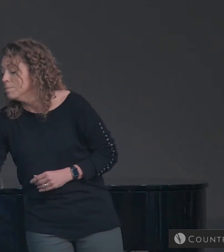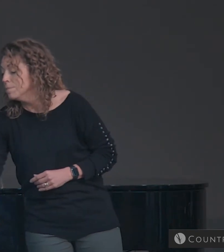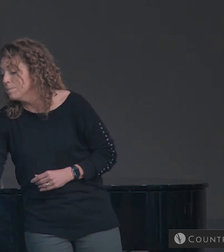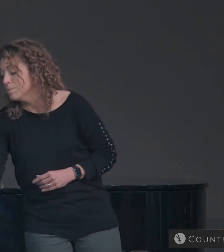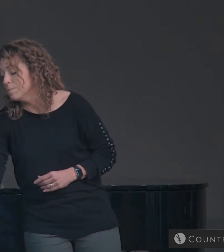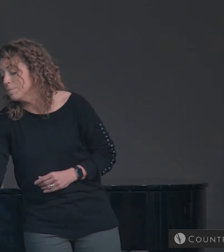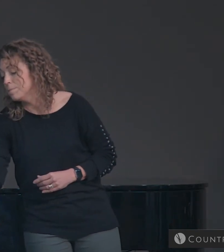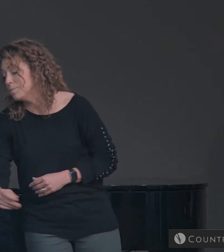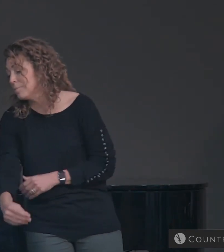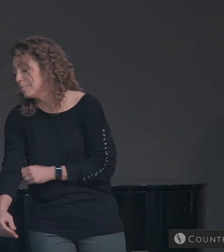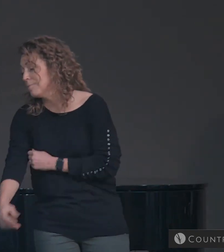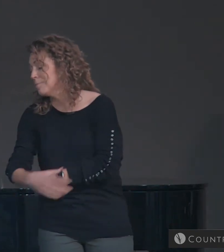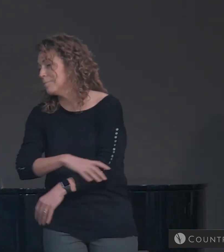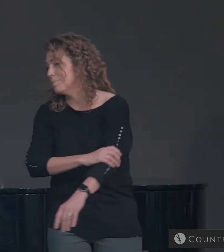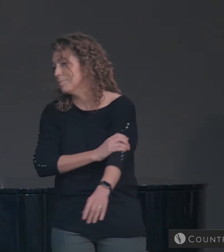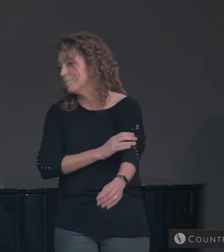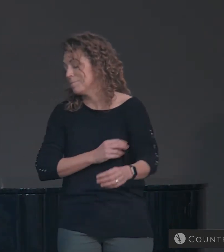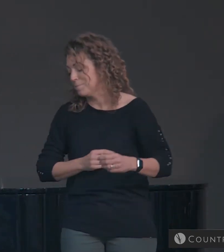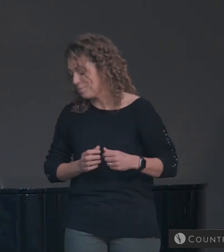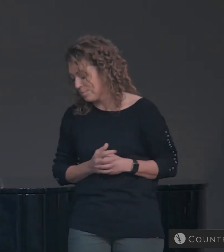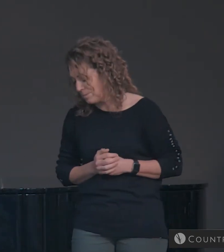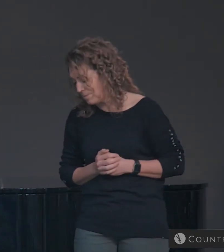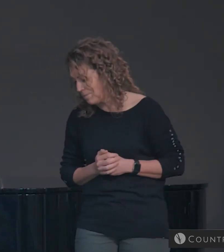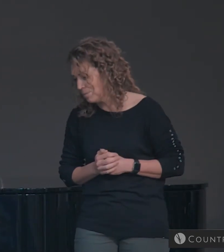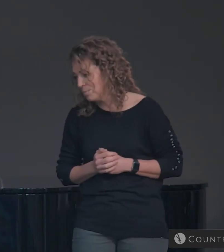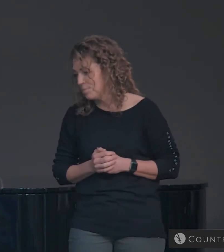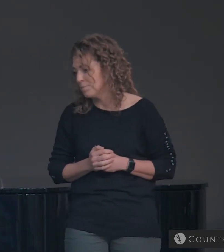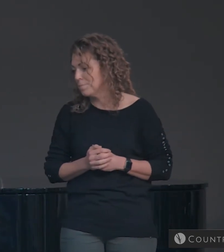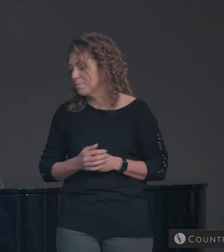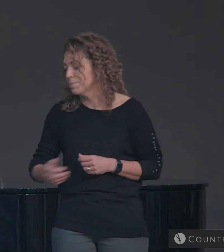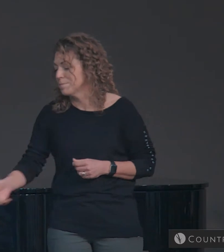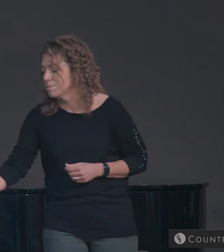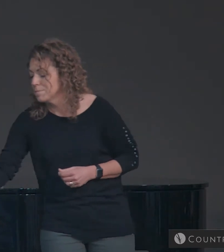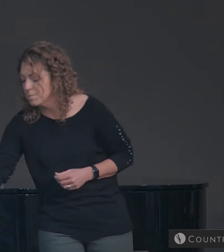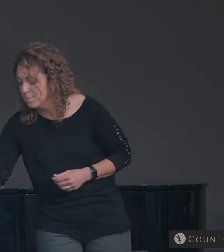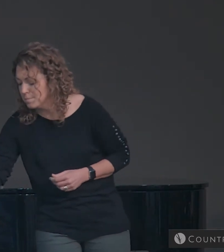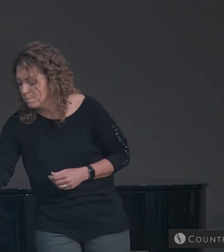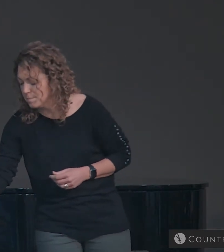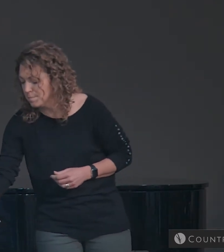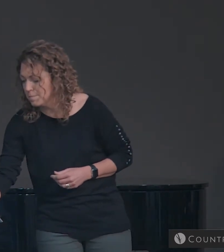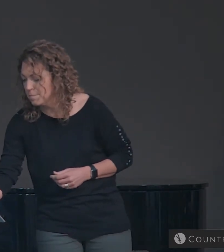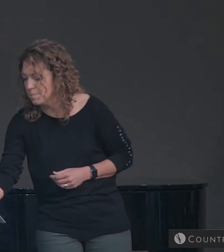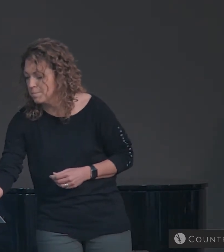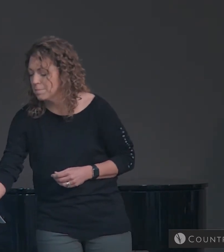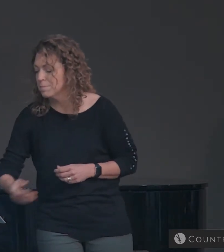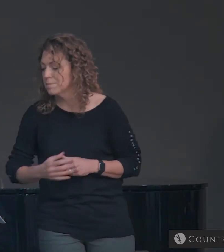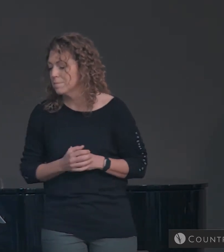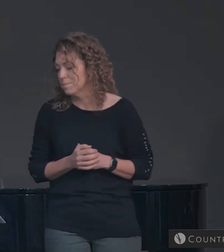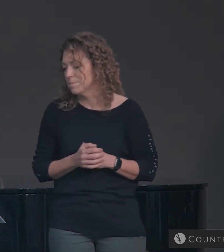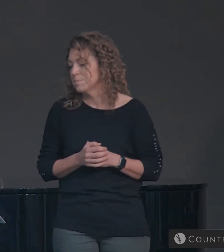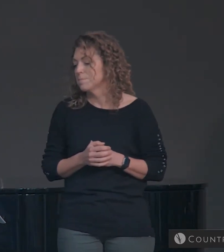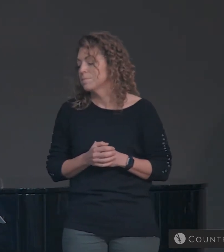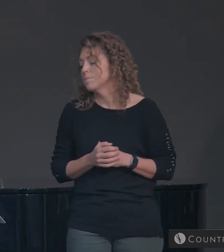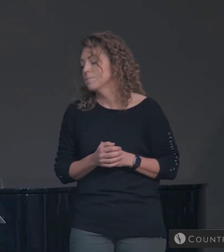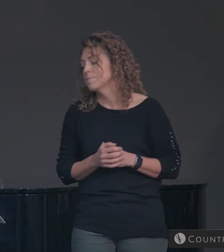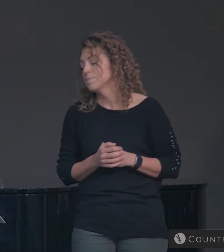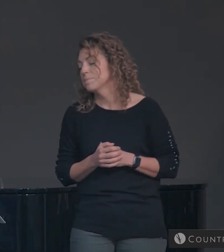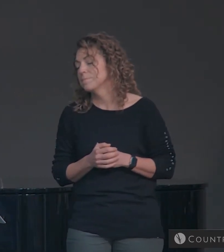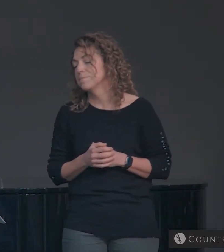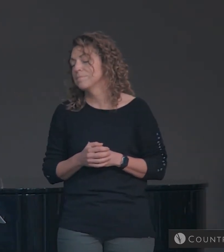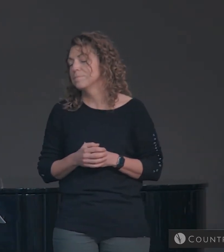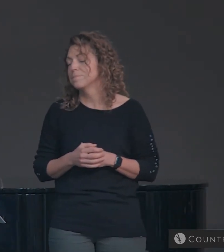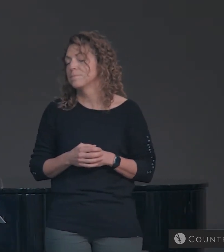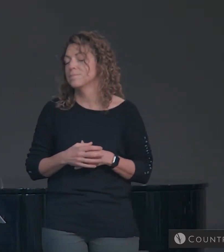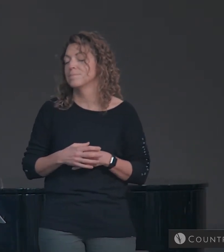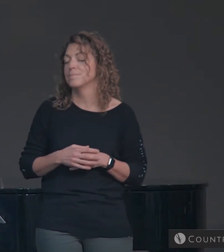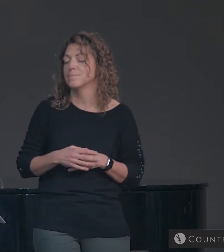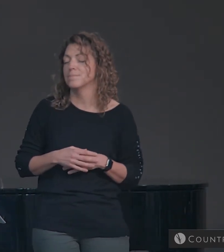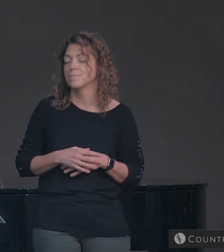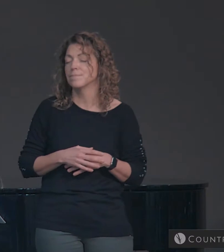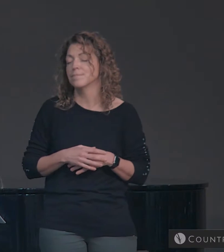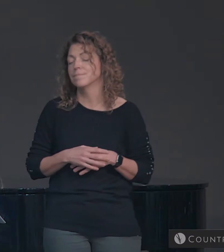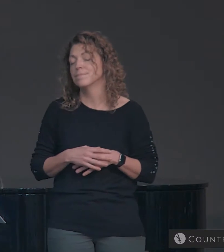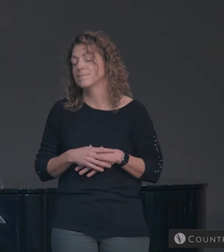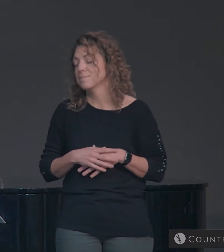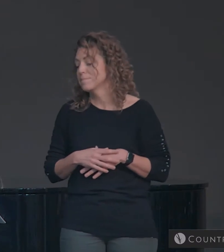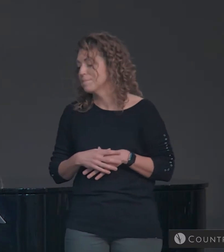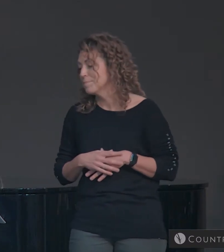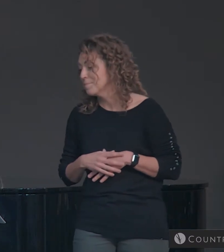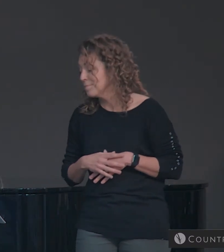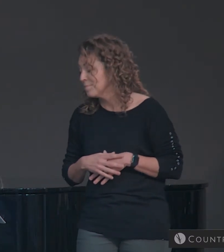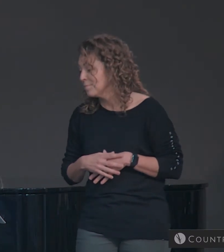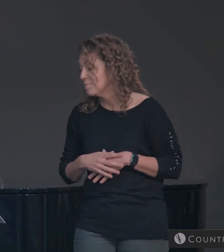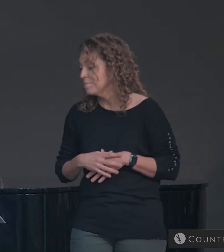throne.